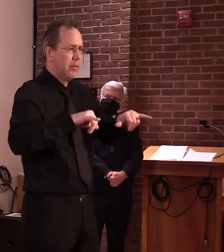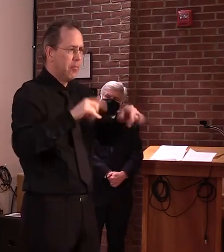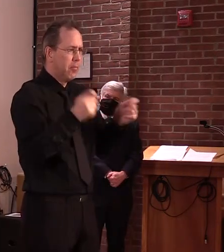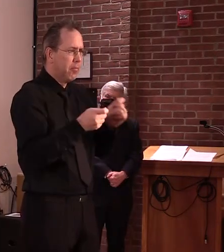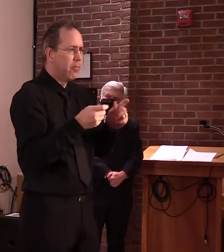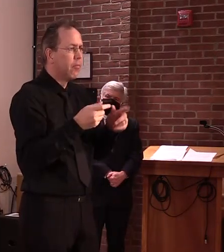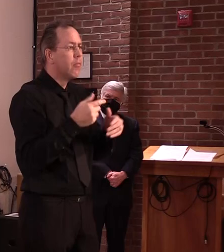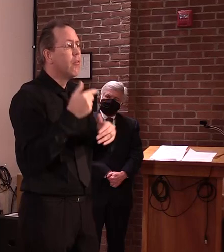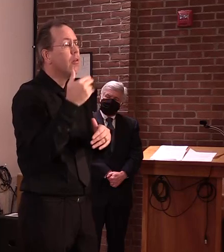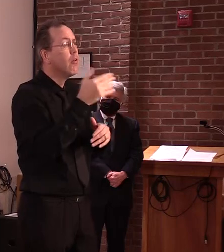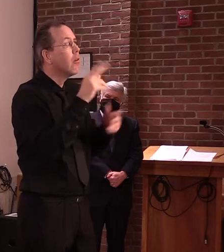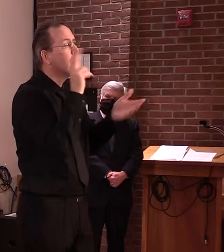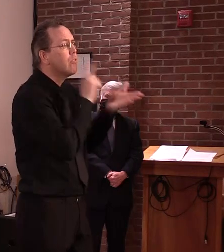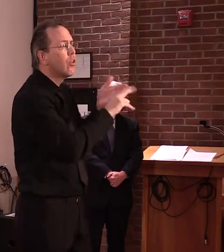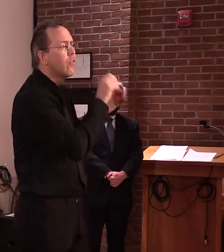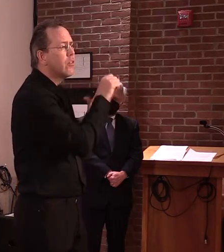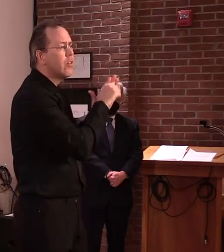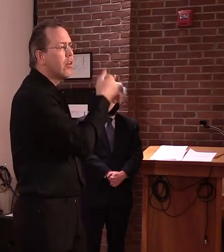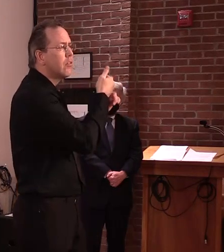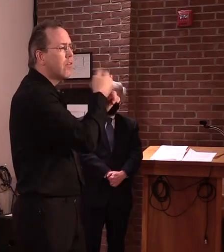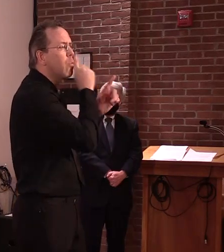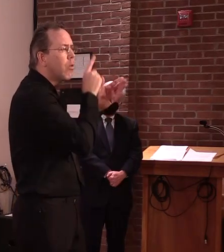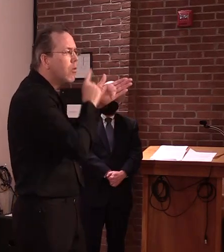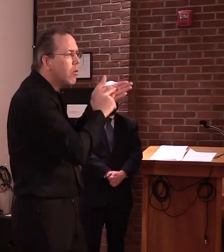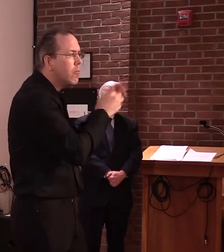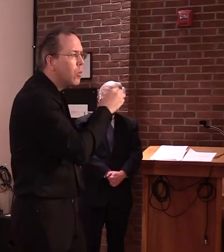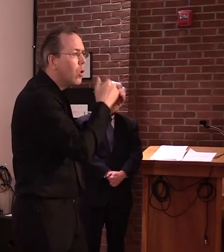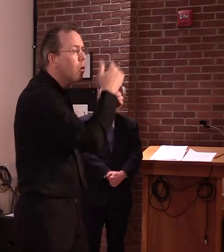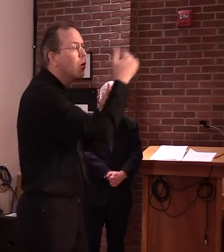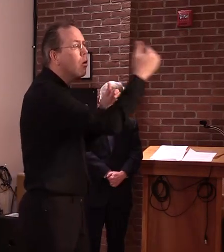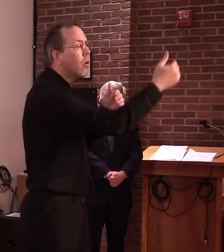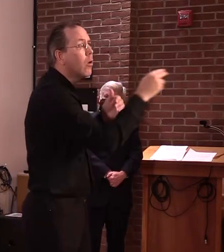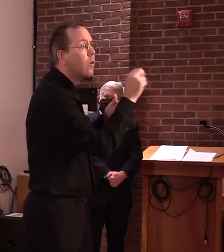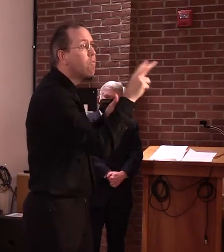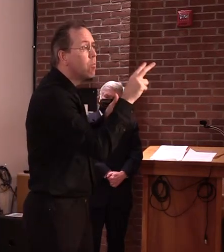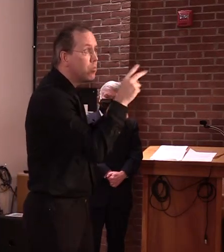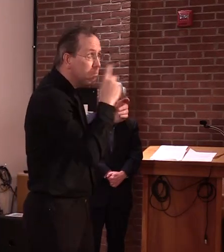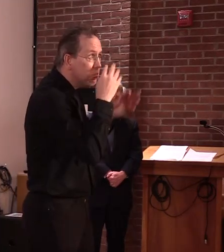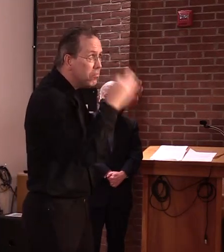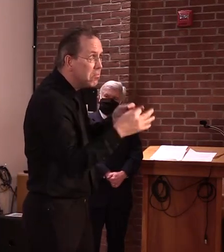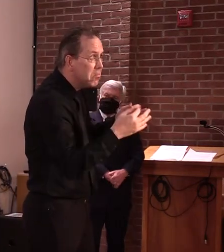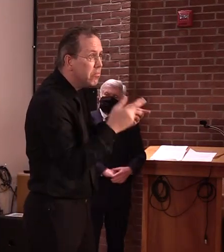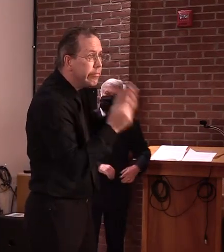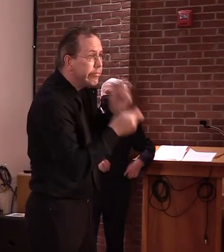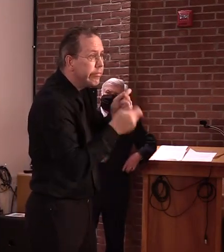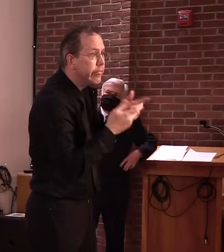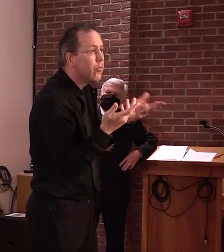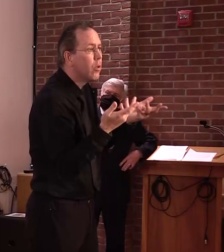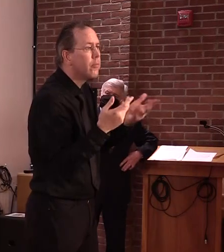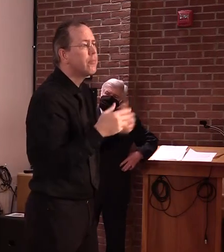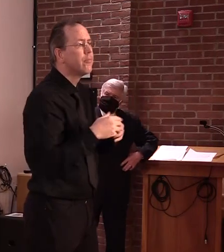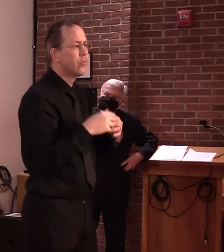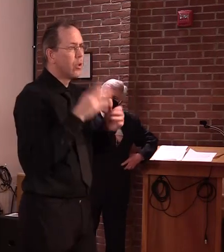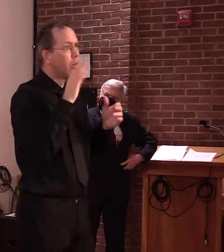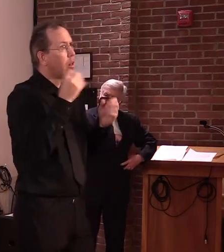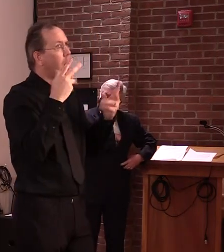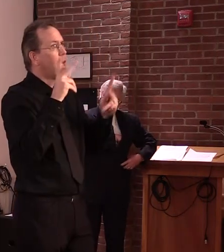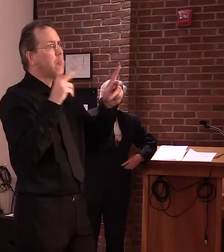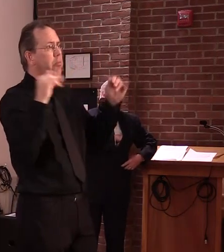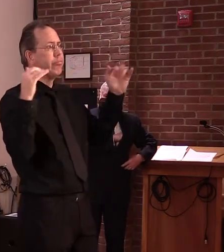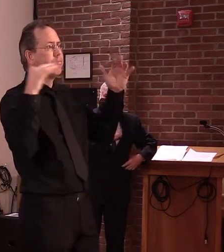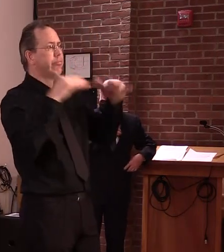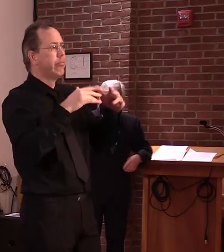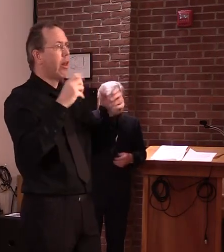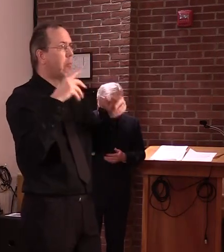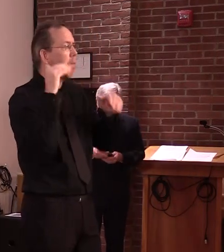what happens in, in November. And there's so many, uh, people who may need an absentee ballot